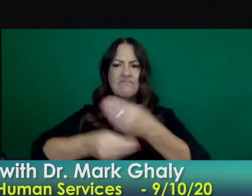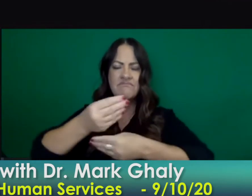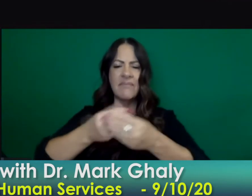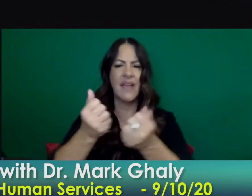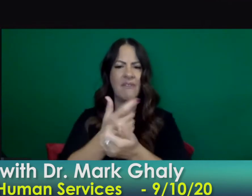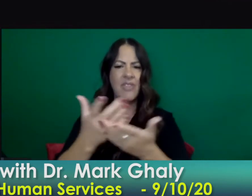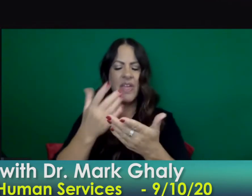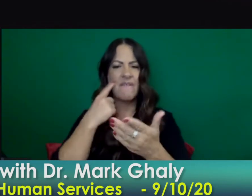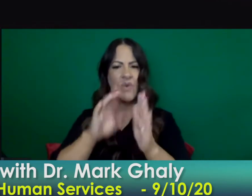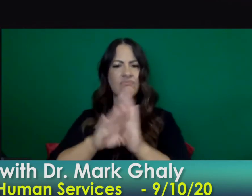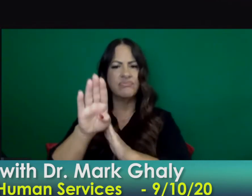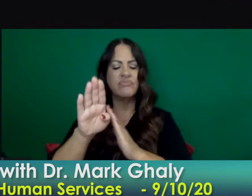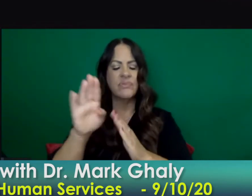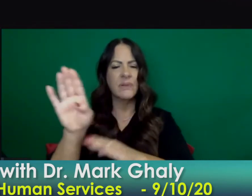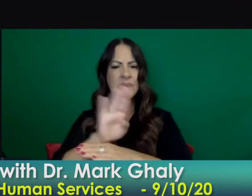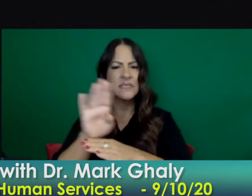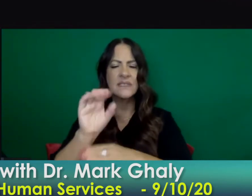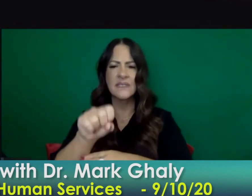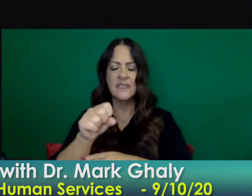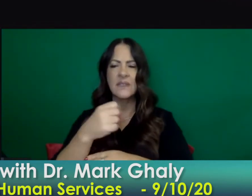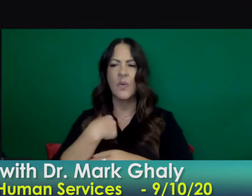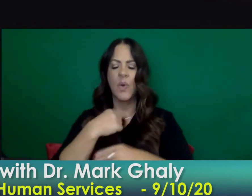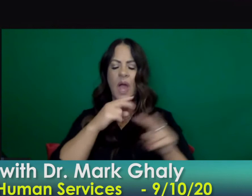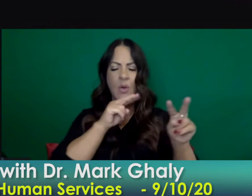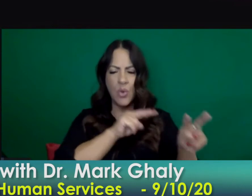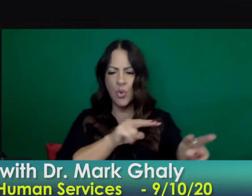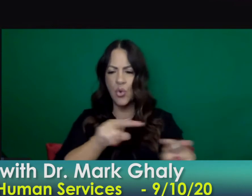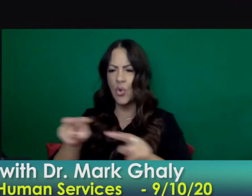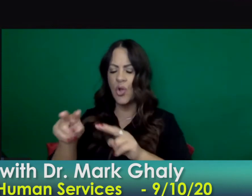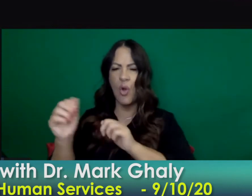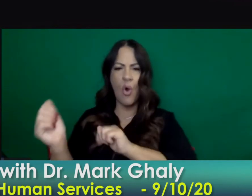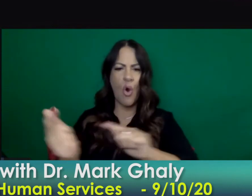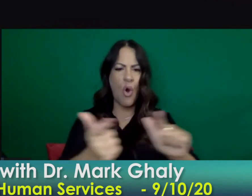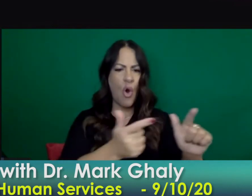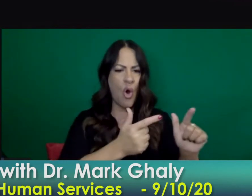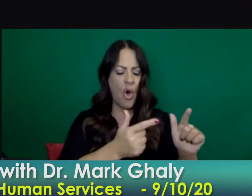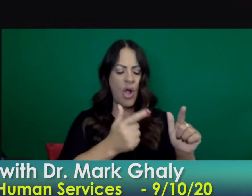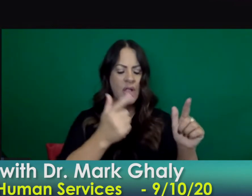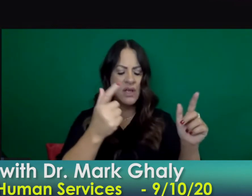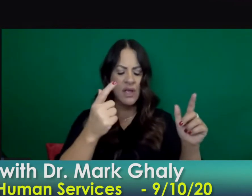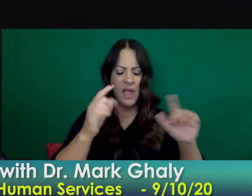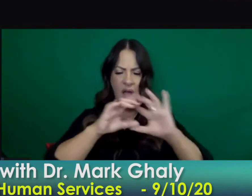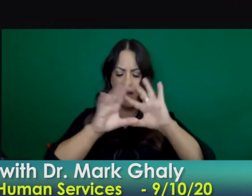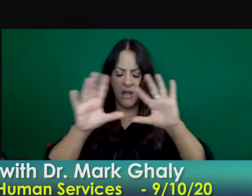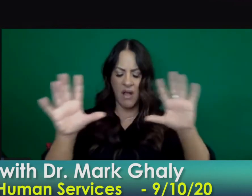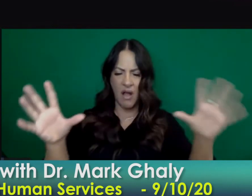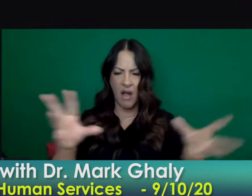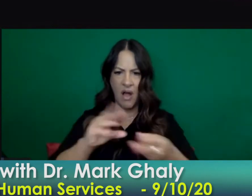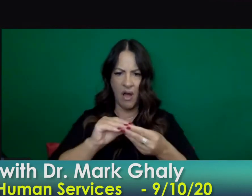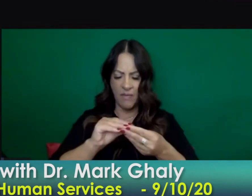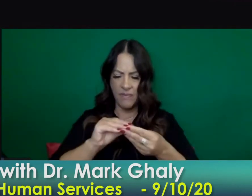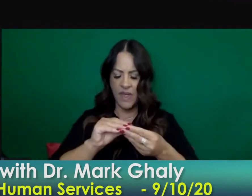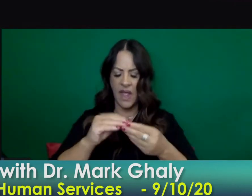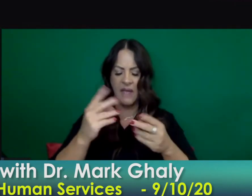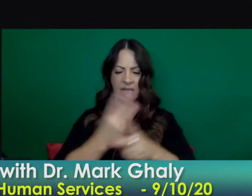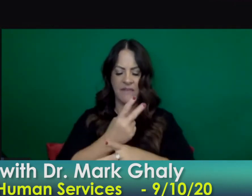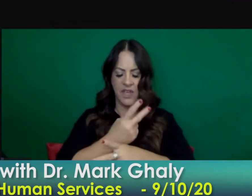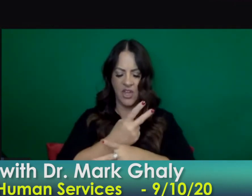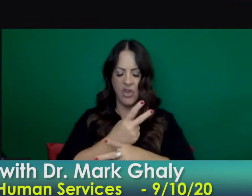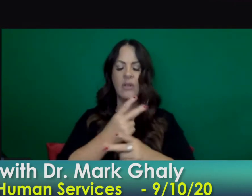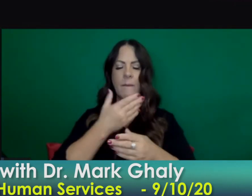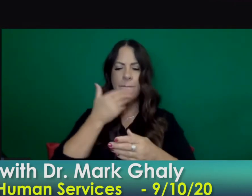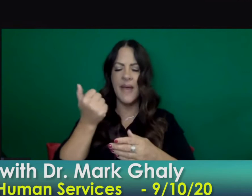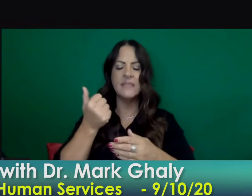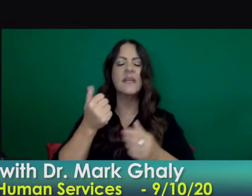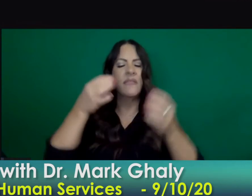continue to look at that science we try to weigh it and we try to convey it and make the best decisions we can with all the input we can and we're certainly